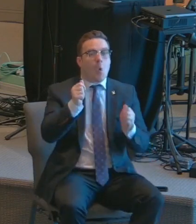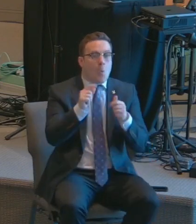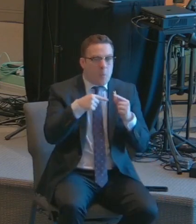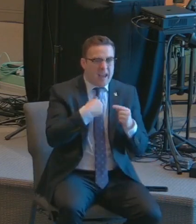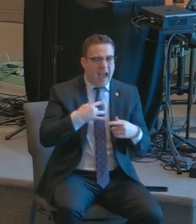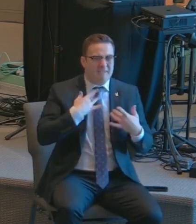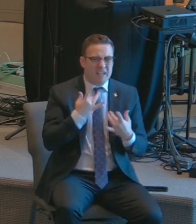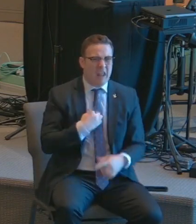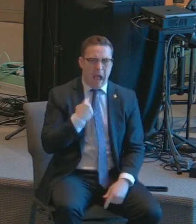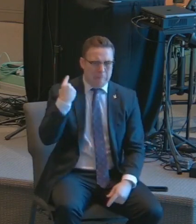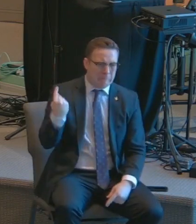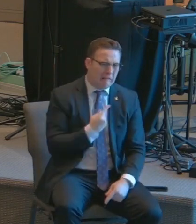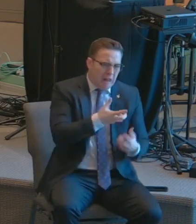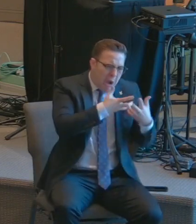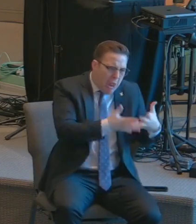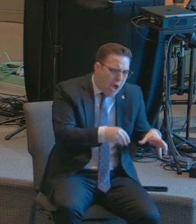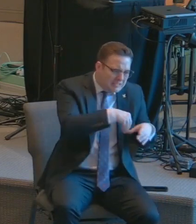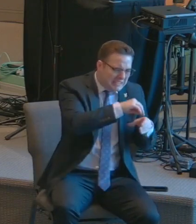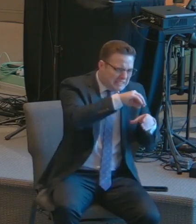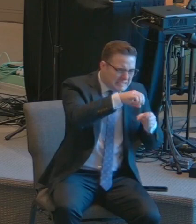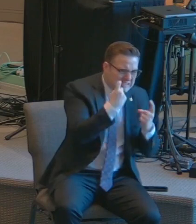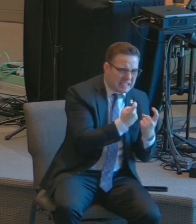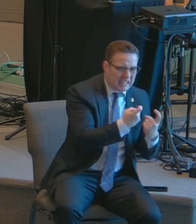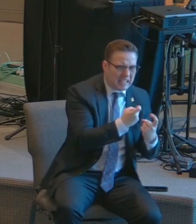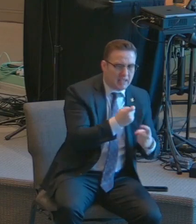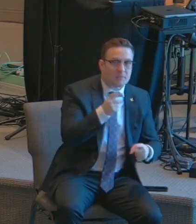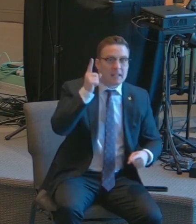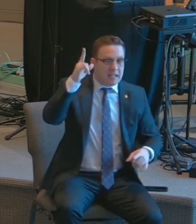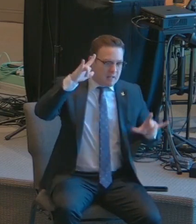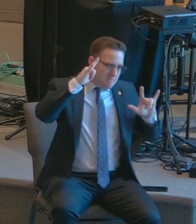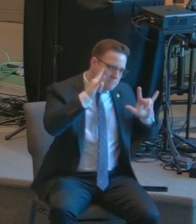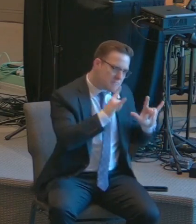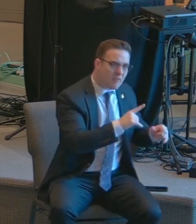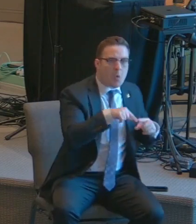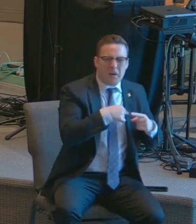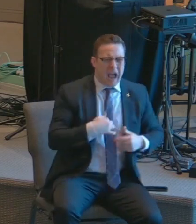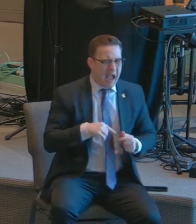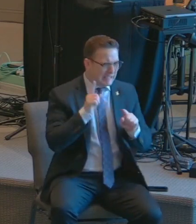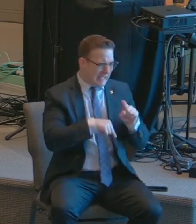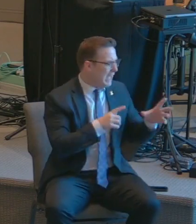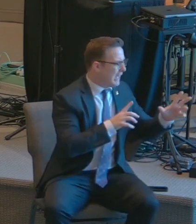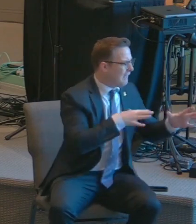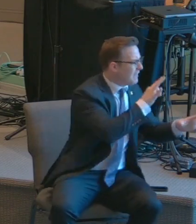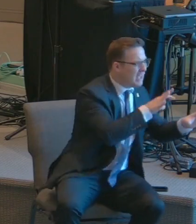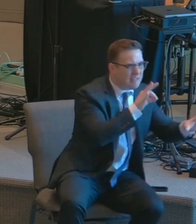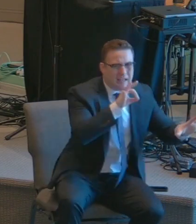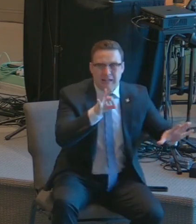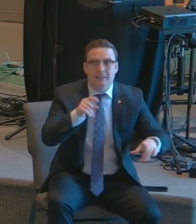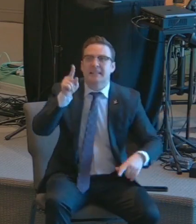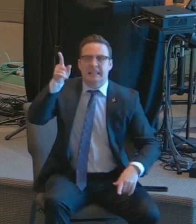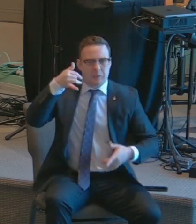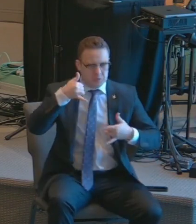you guys, when I was lost, I was found. When I had nothing to turn to, you were there.